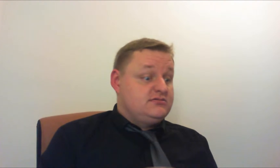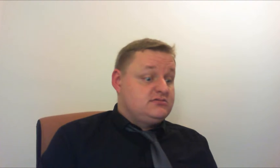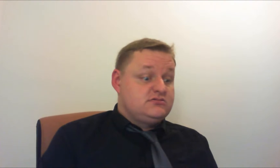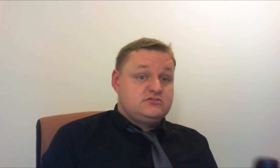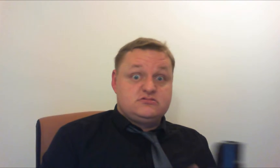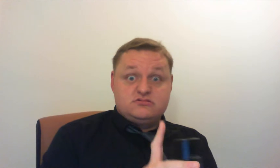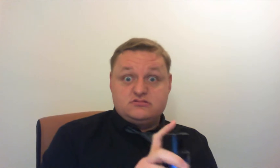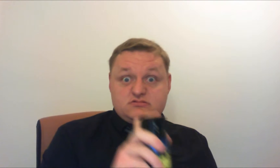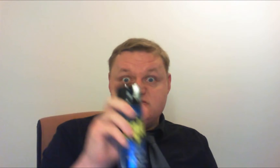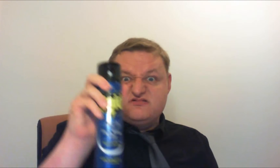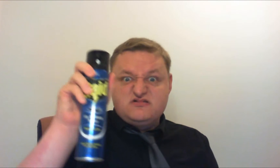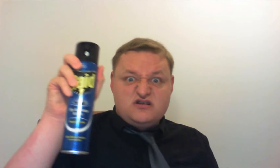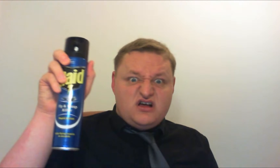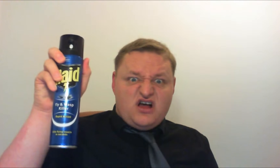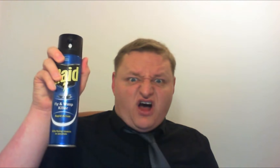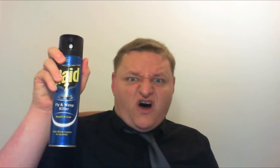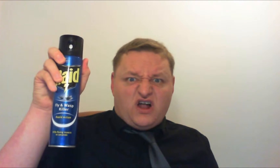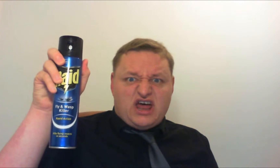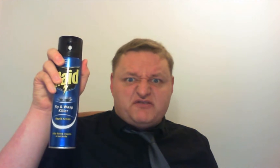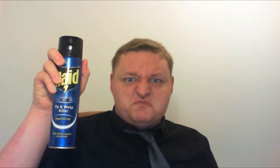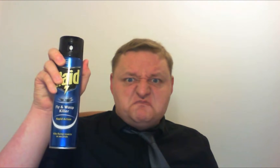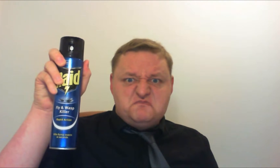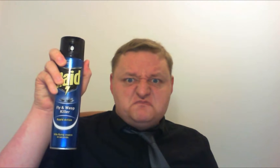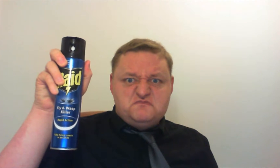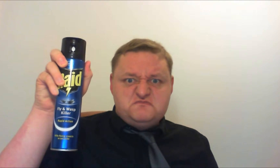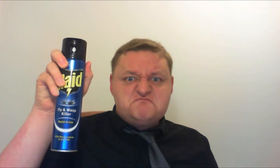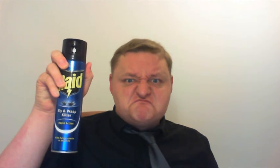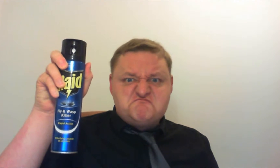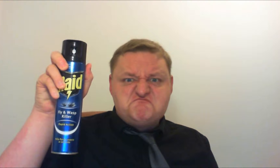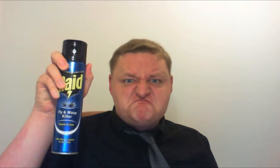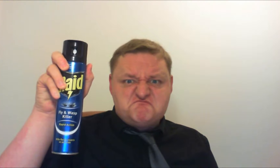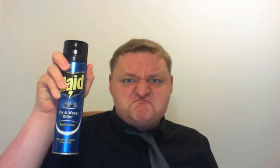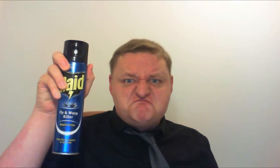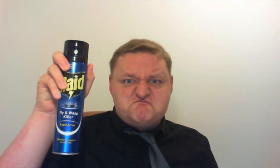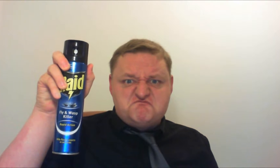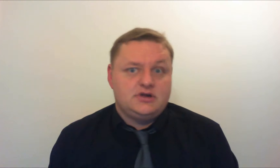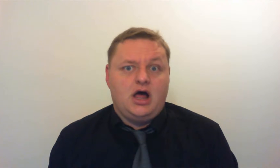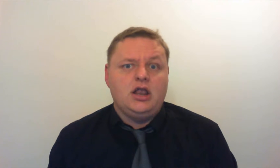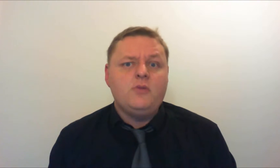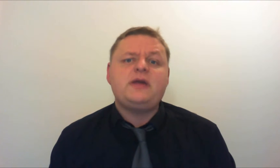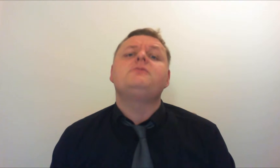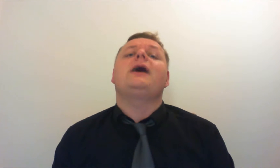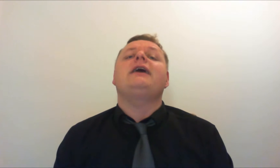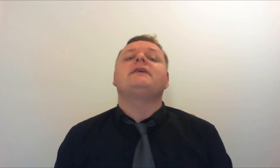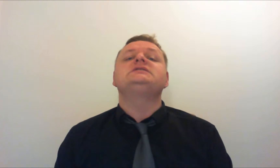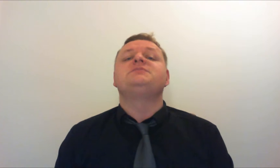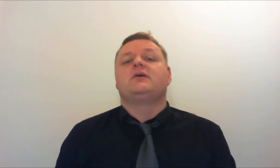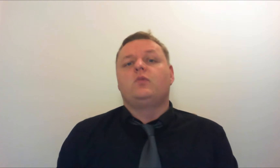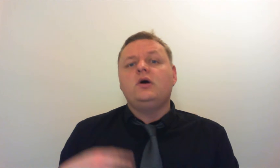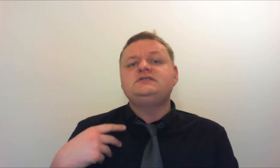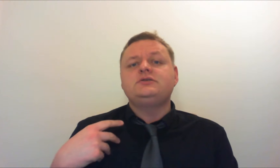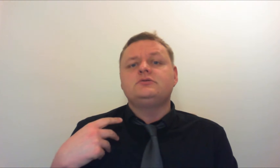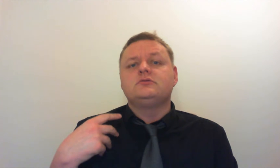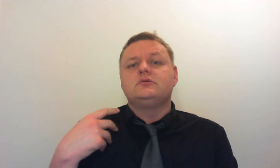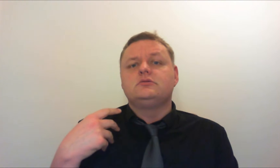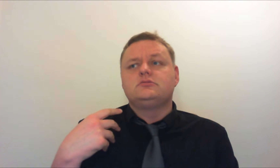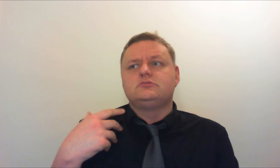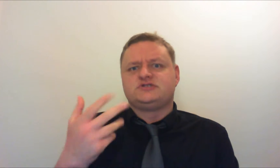I'll have them a lot of people have asked me why do you do